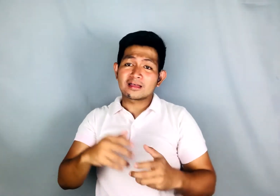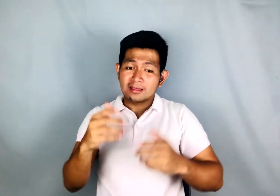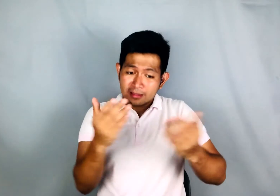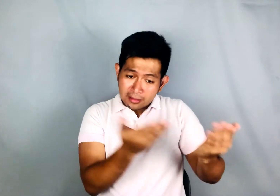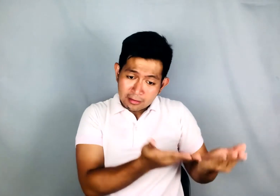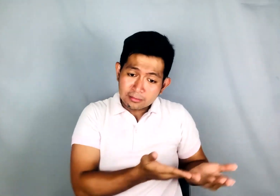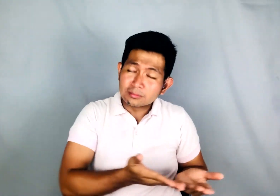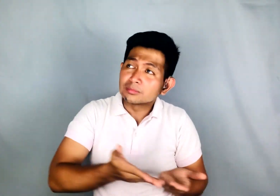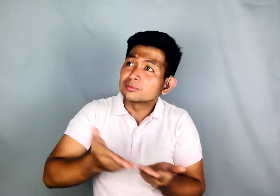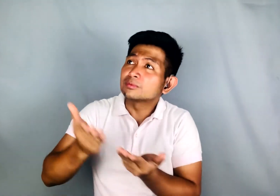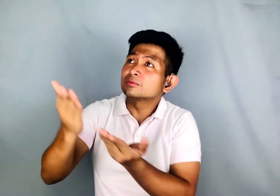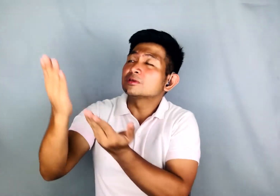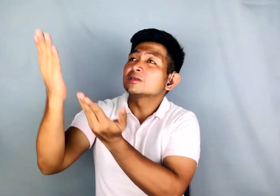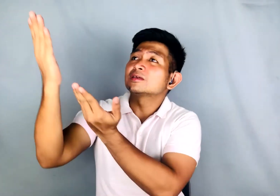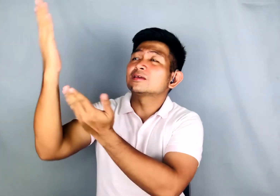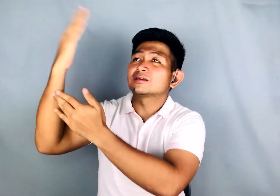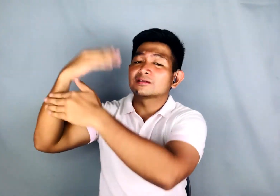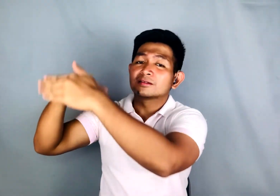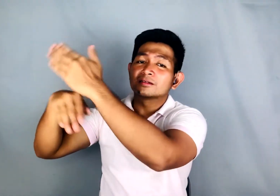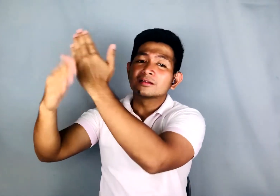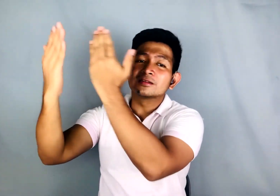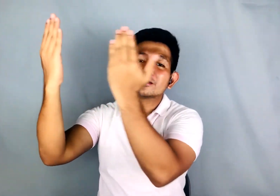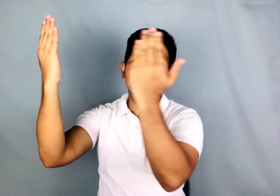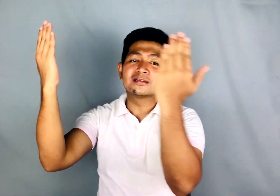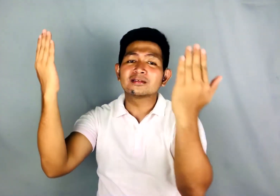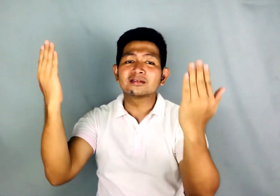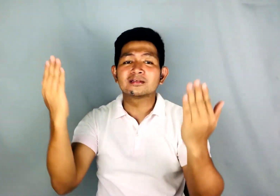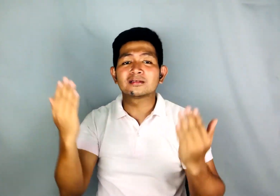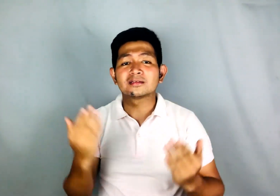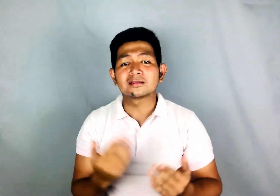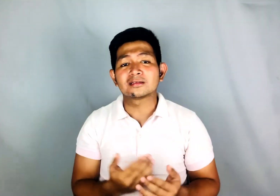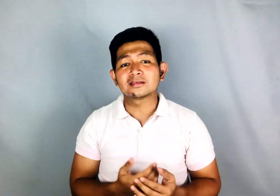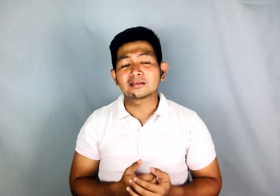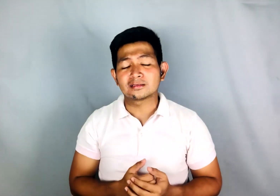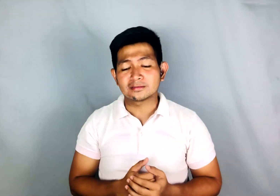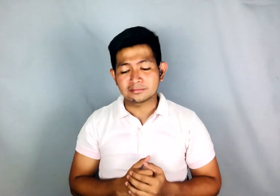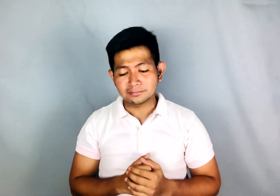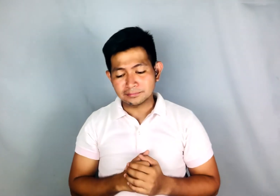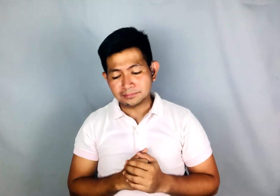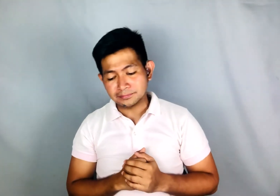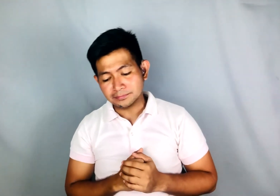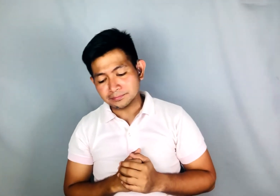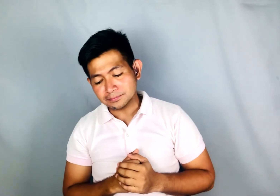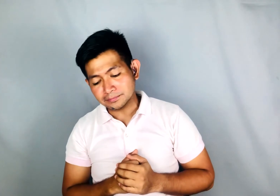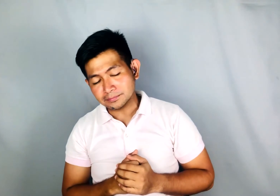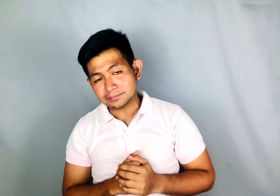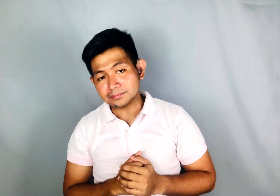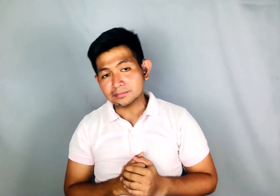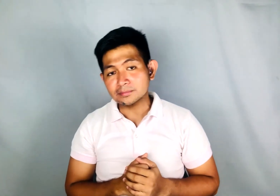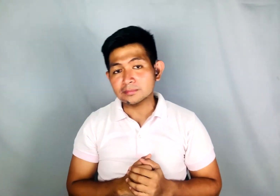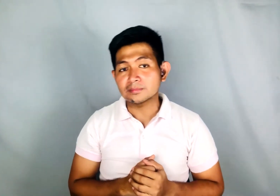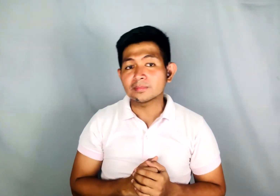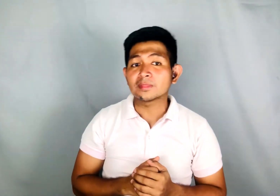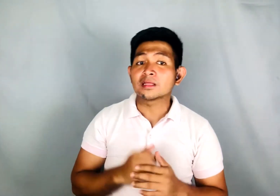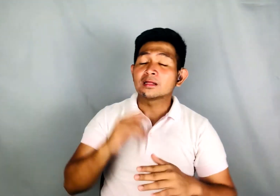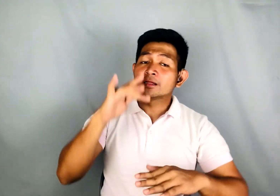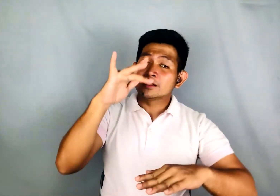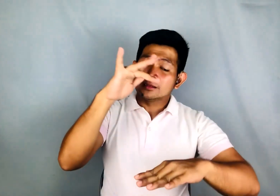to you Lord, heal our land,